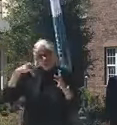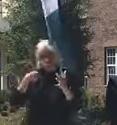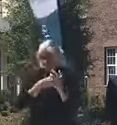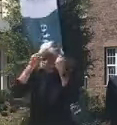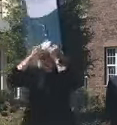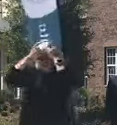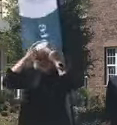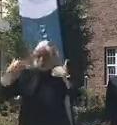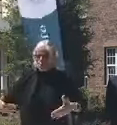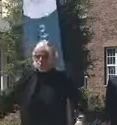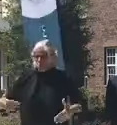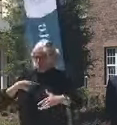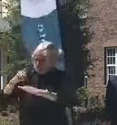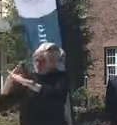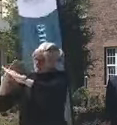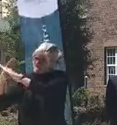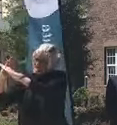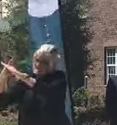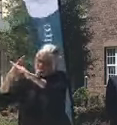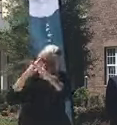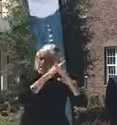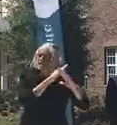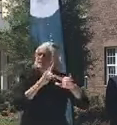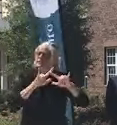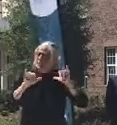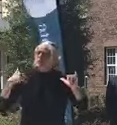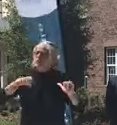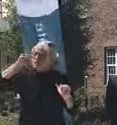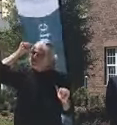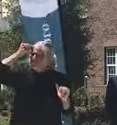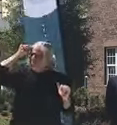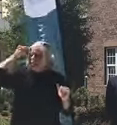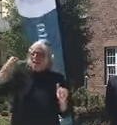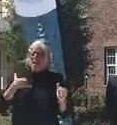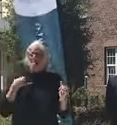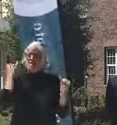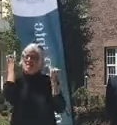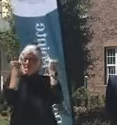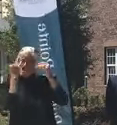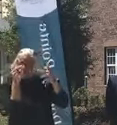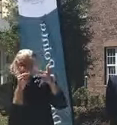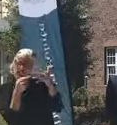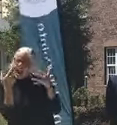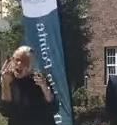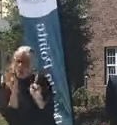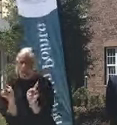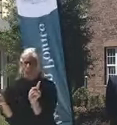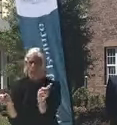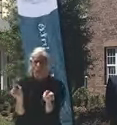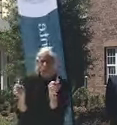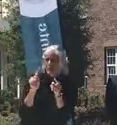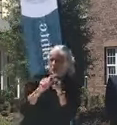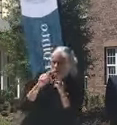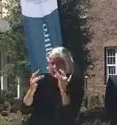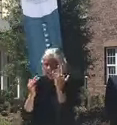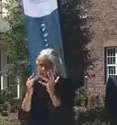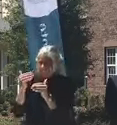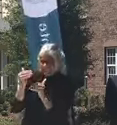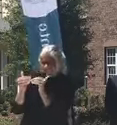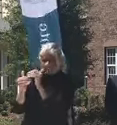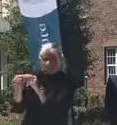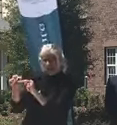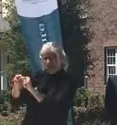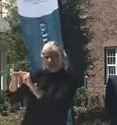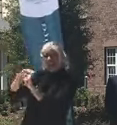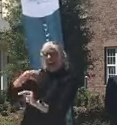I think that we're very creative people. We've got to figure out a way to go on a next step where you can do this. I know the